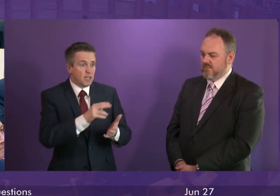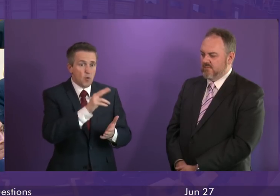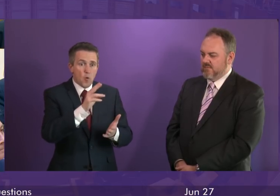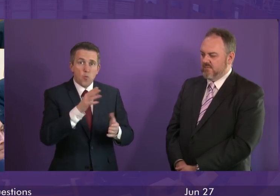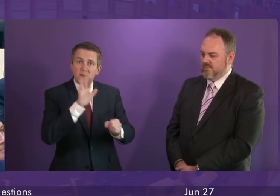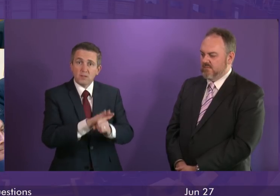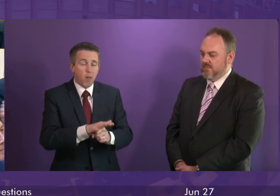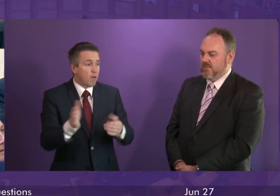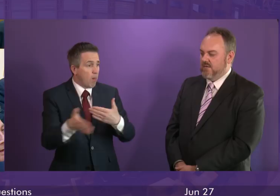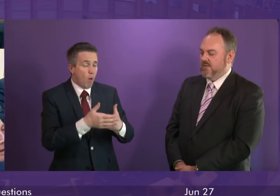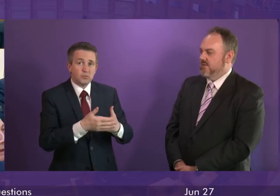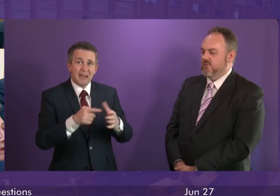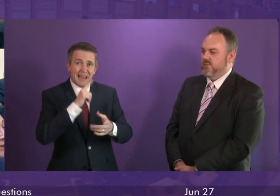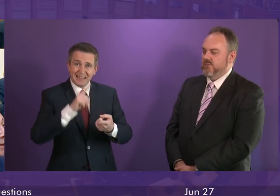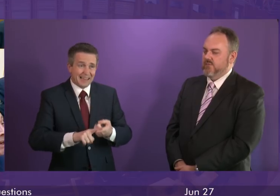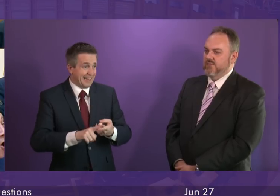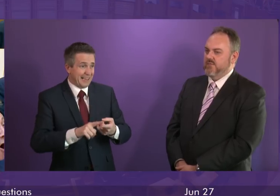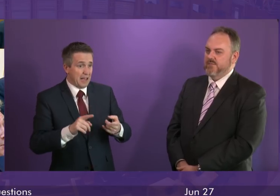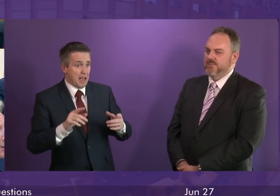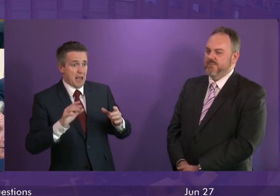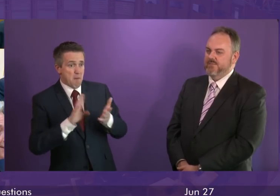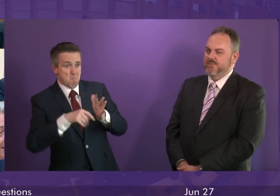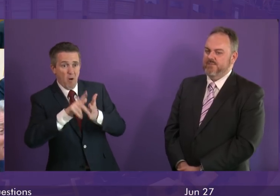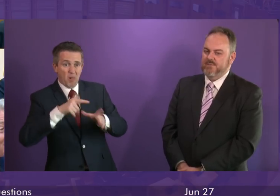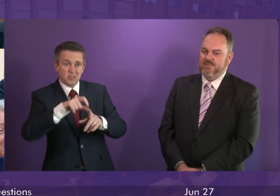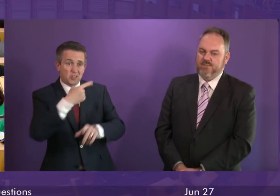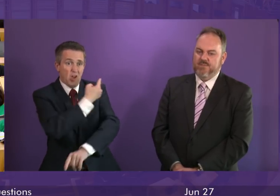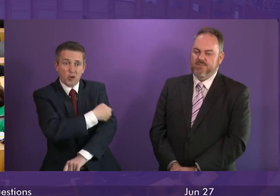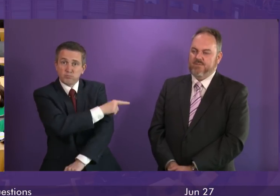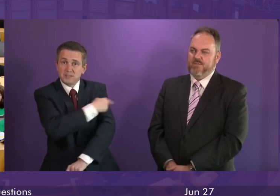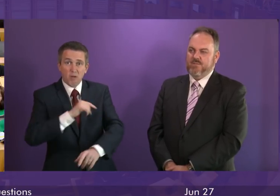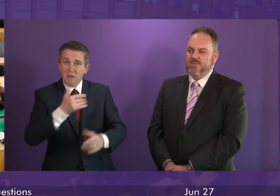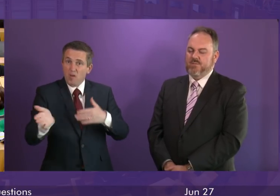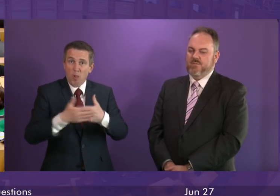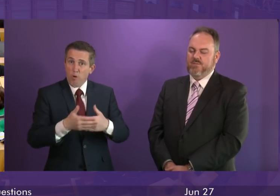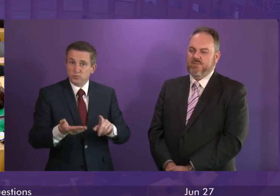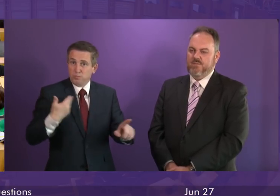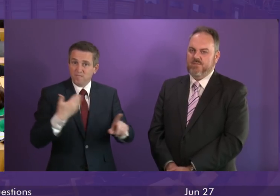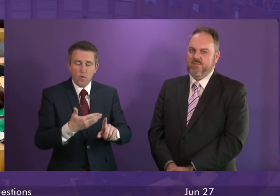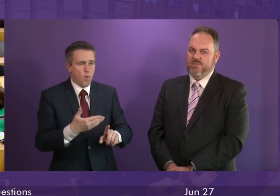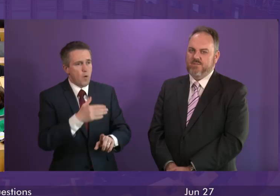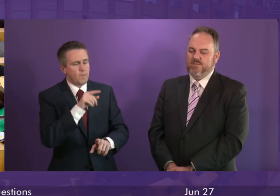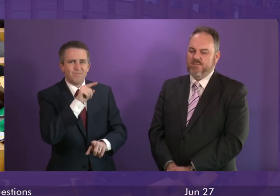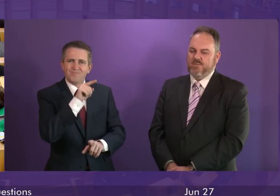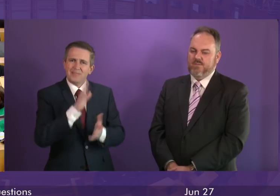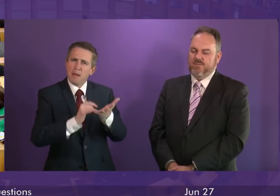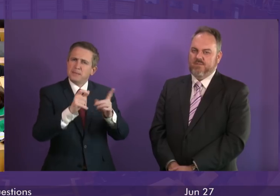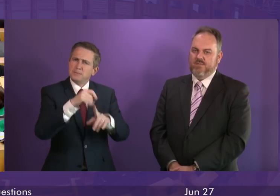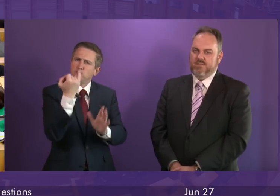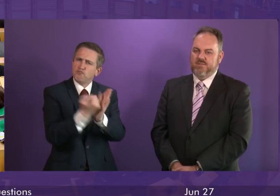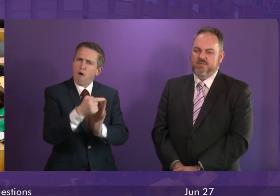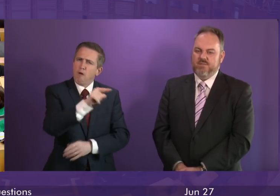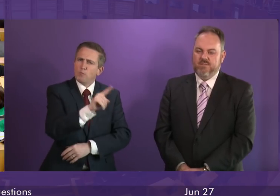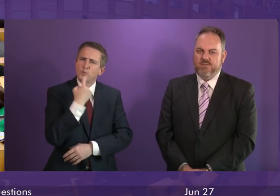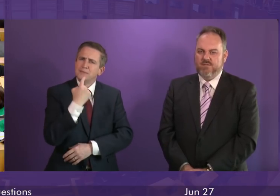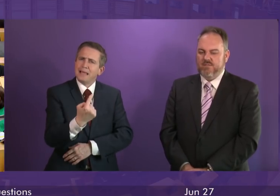Monkland's and who knows there might have been no Monkland hospital by now. The member is just wrong in what she is saying.